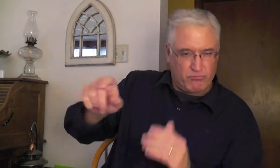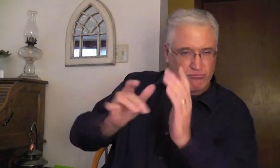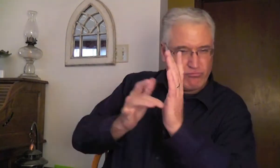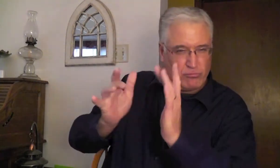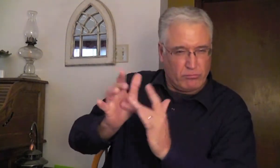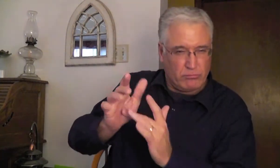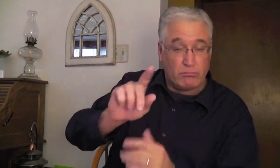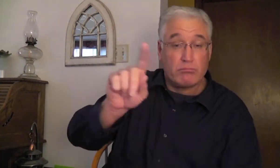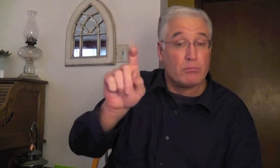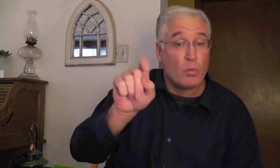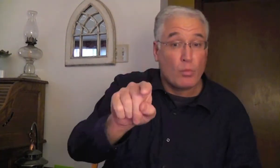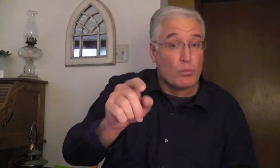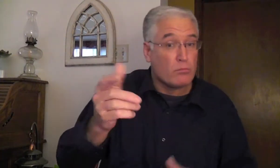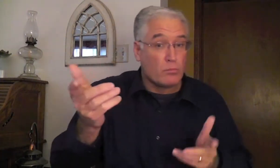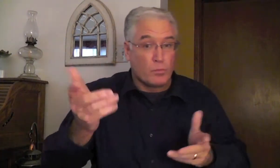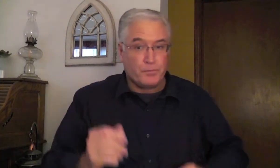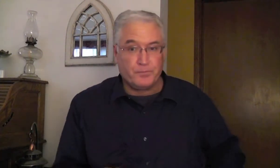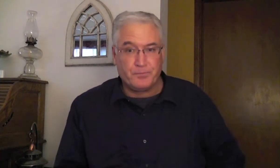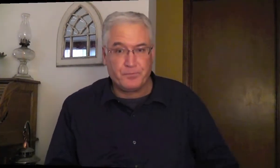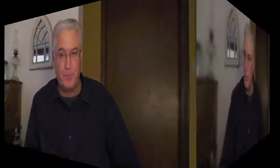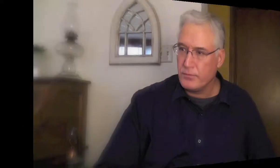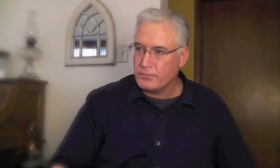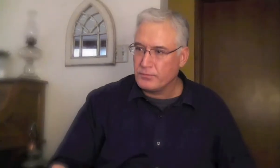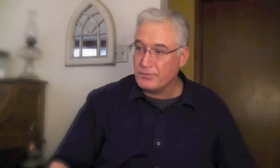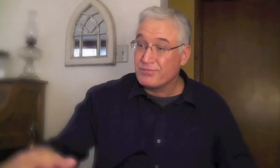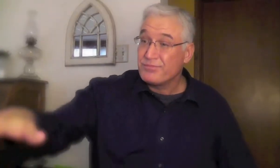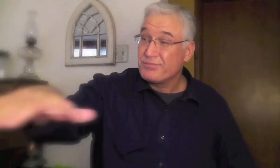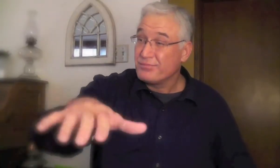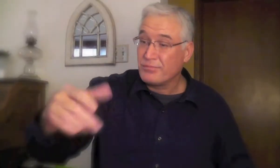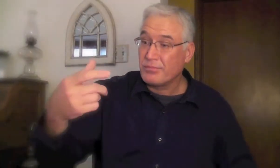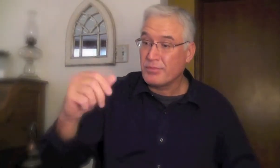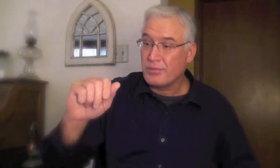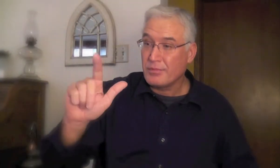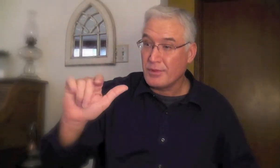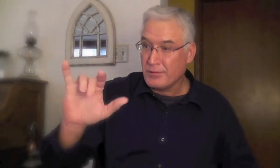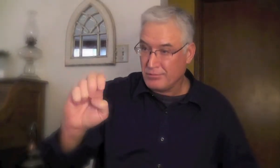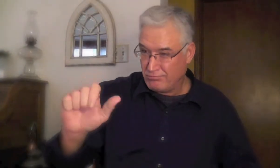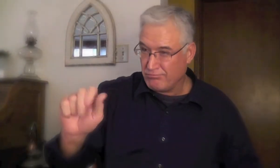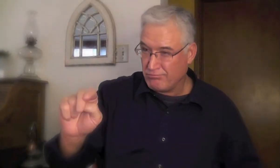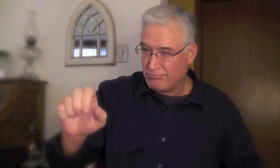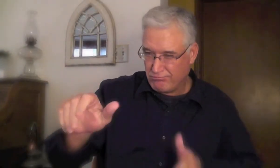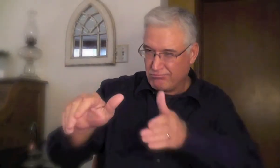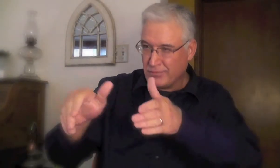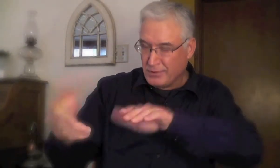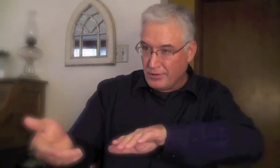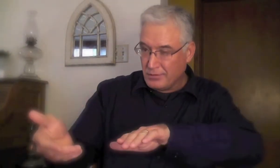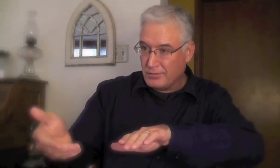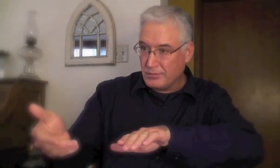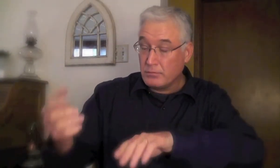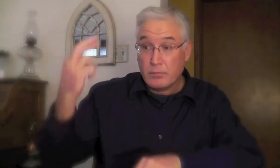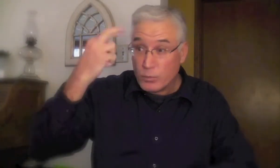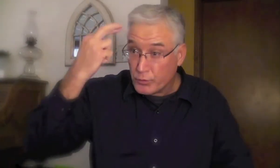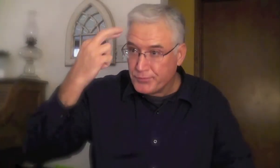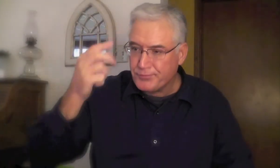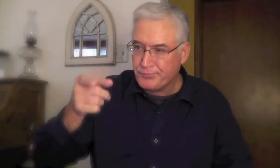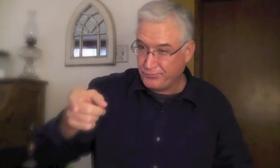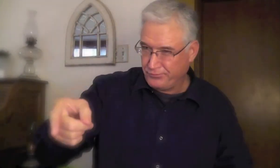to Jesus. What did they ask? So they asked him, they said, the Galileans who died was the